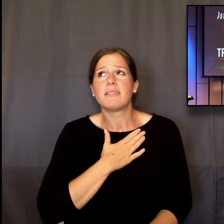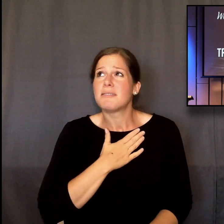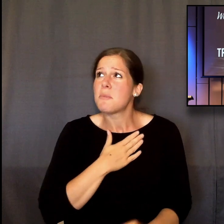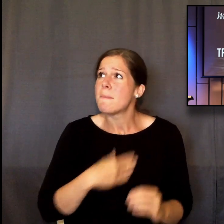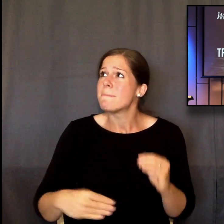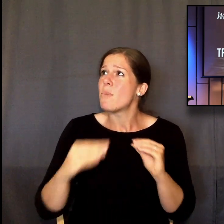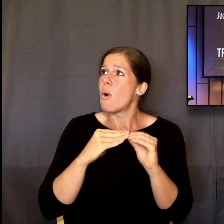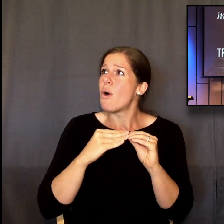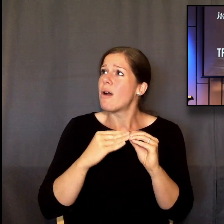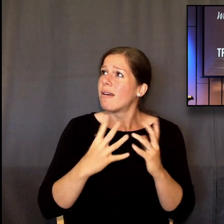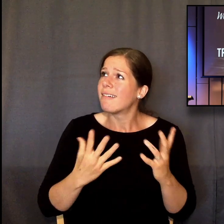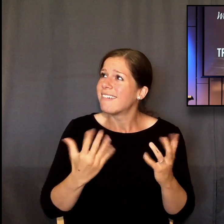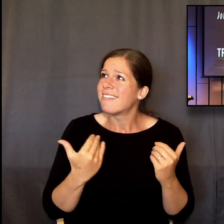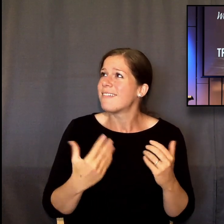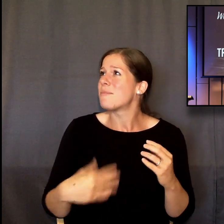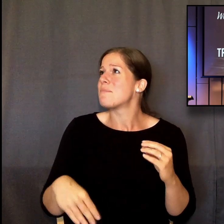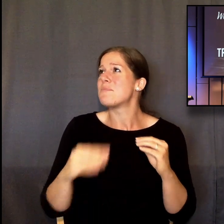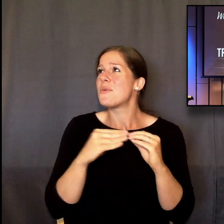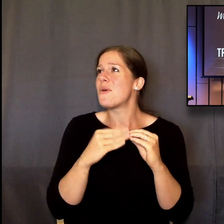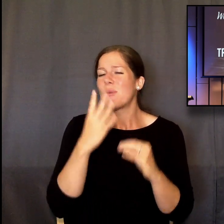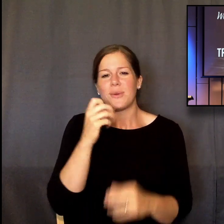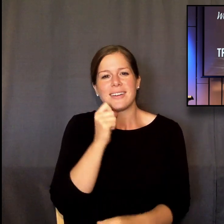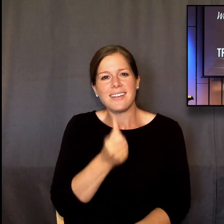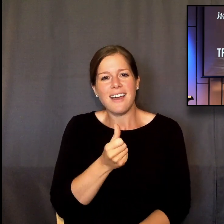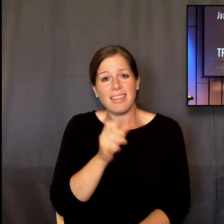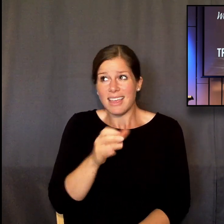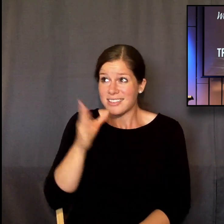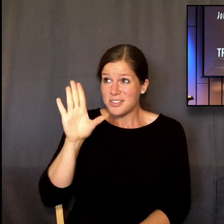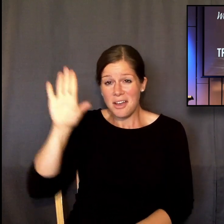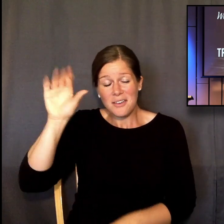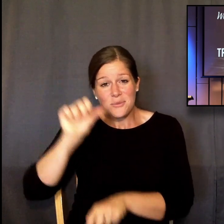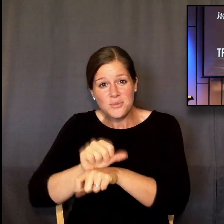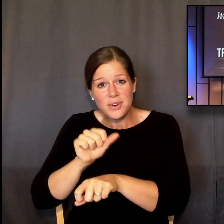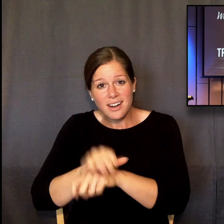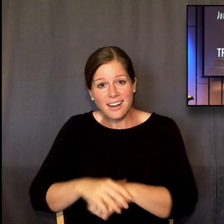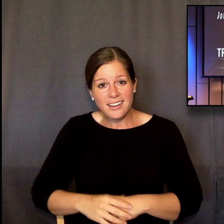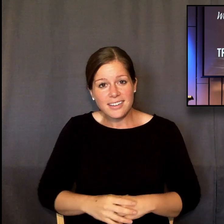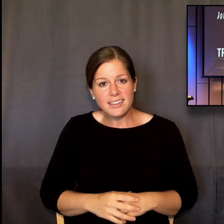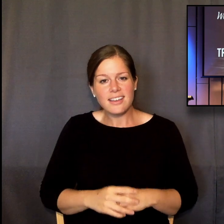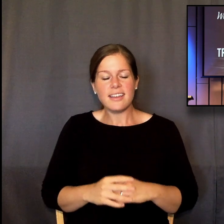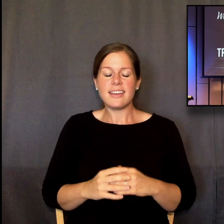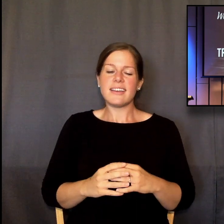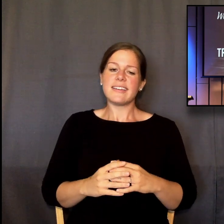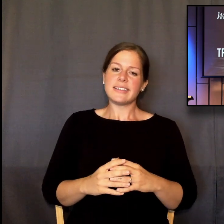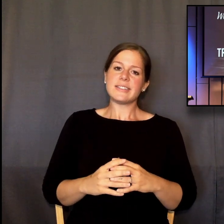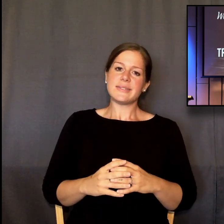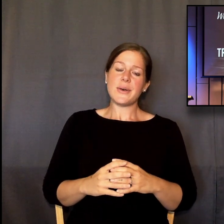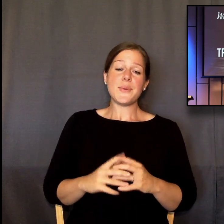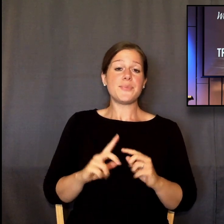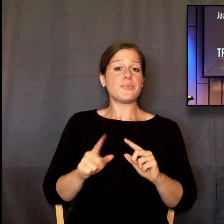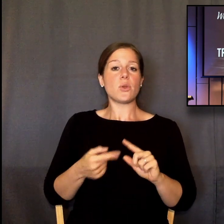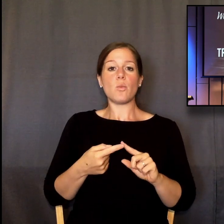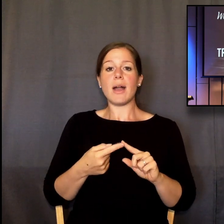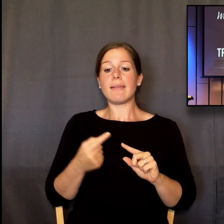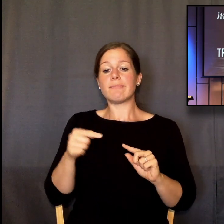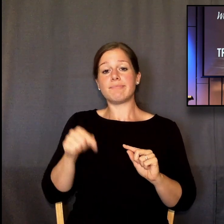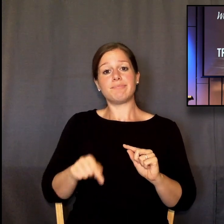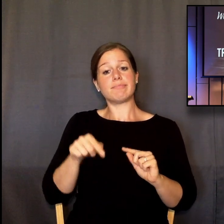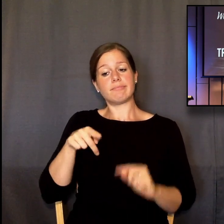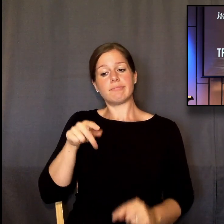And when things are evil, like wars or pandemics, we know from Genesis 50.20 that the same events that human